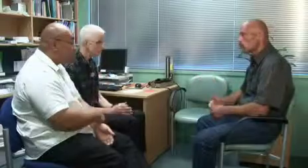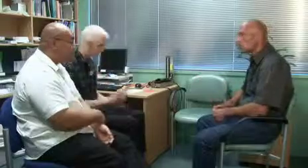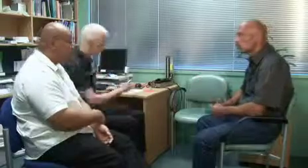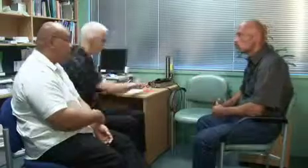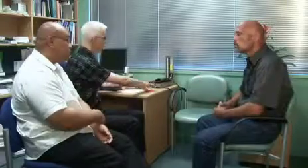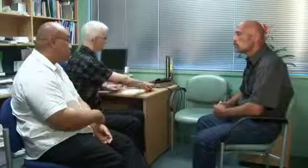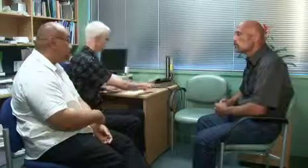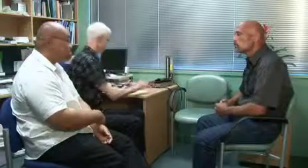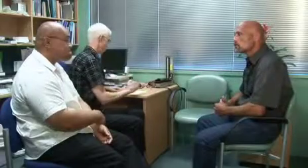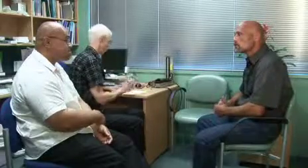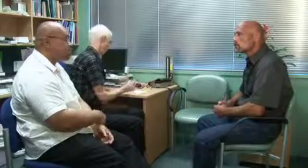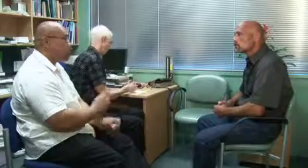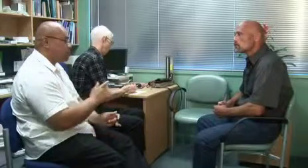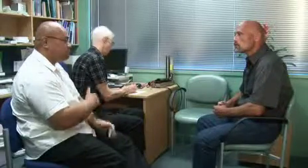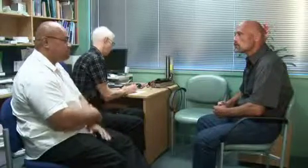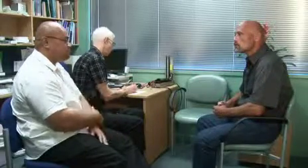Yep. Yep. Okay. If you want